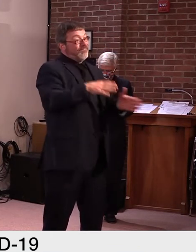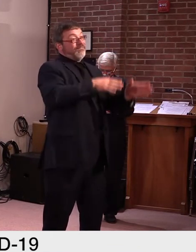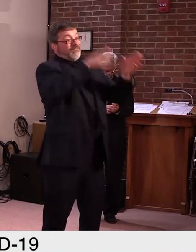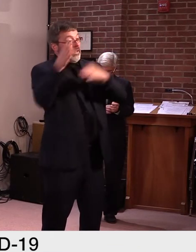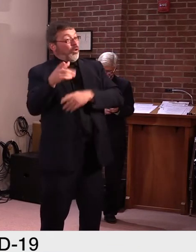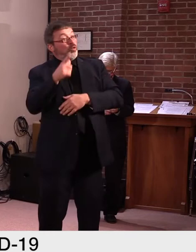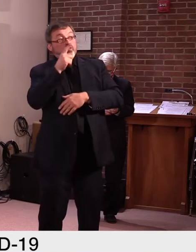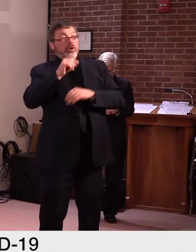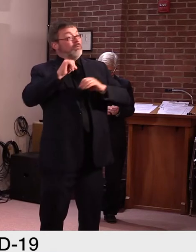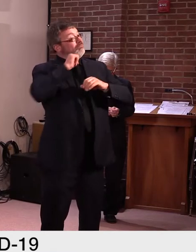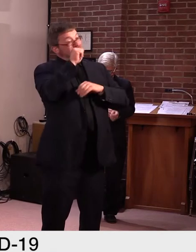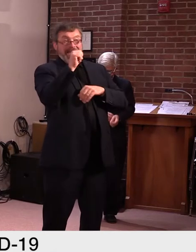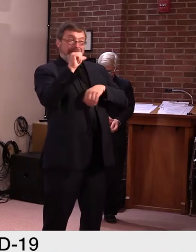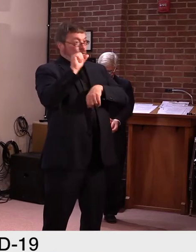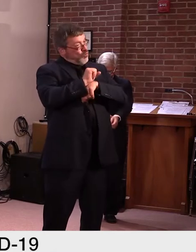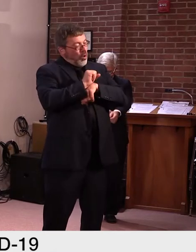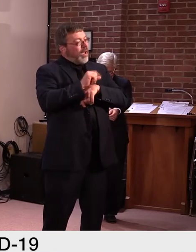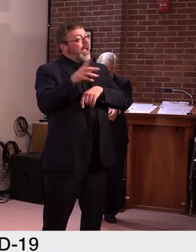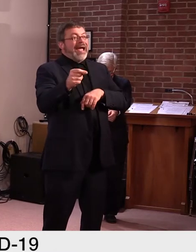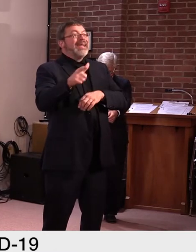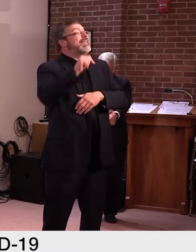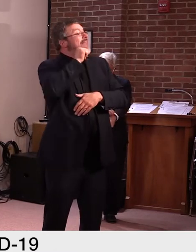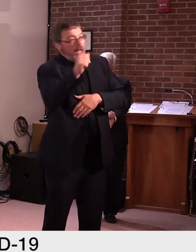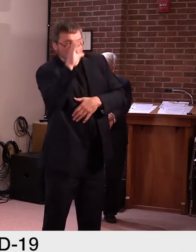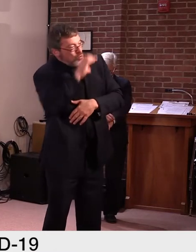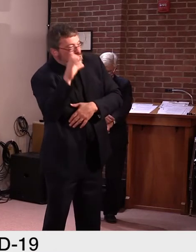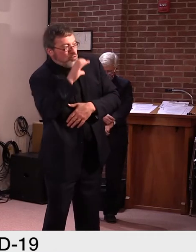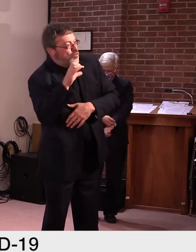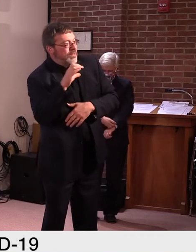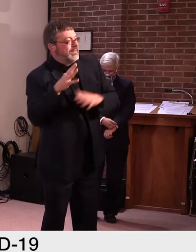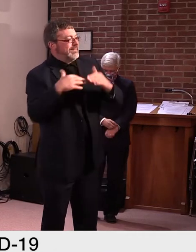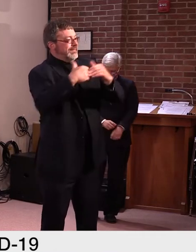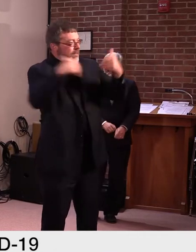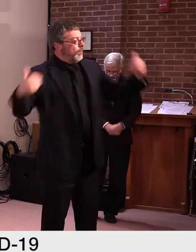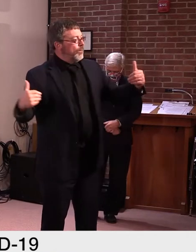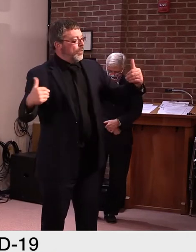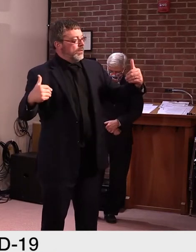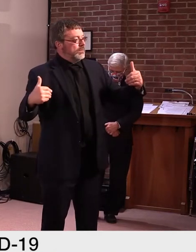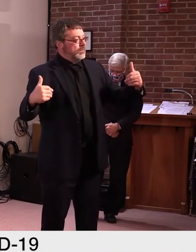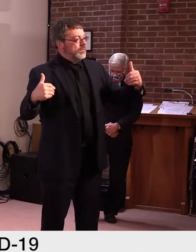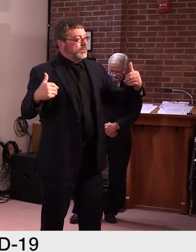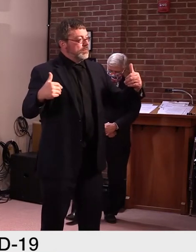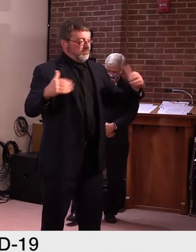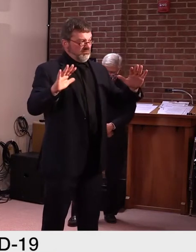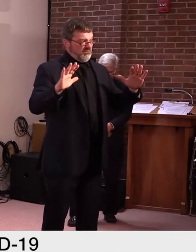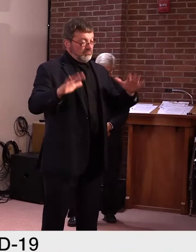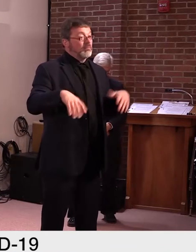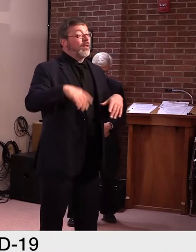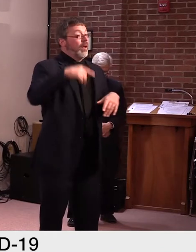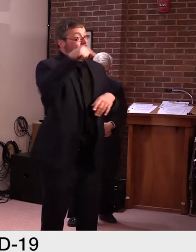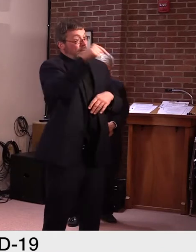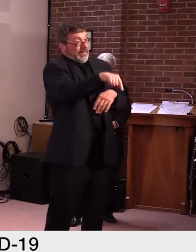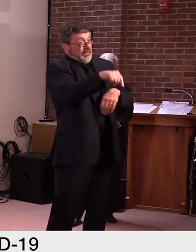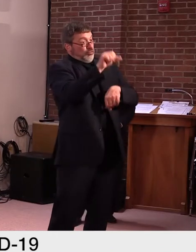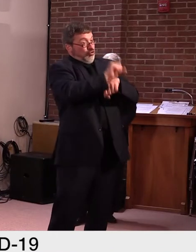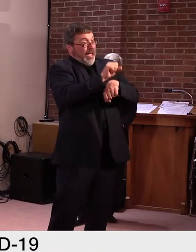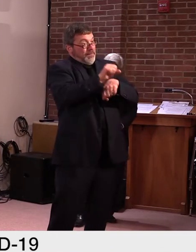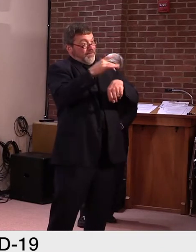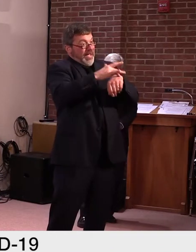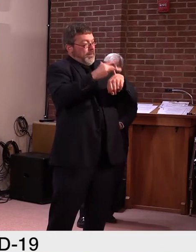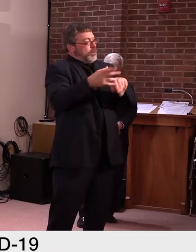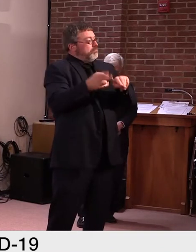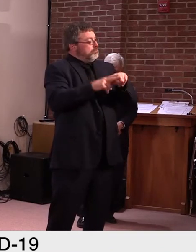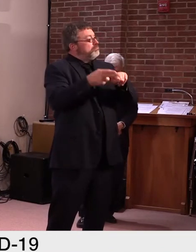contracted, employment is down, even though businesses are reporting employment is increasing. Um, but from the hand, uh, the household standpoint,